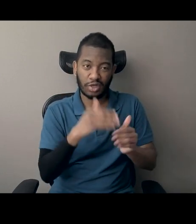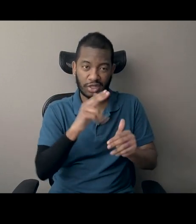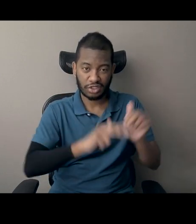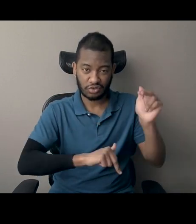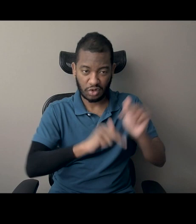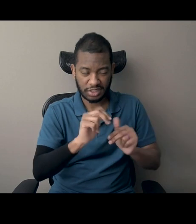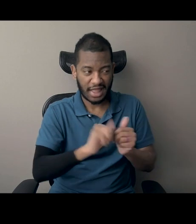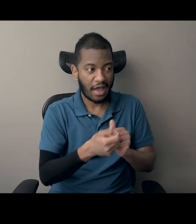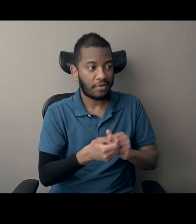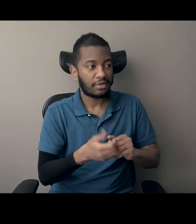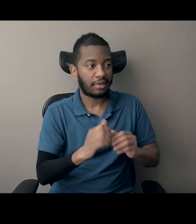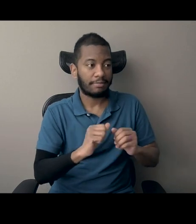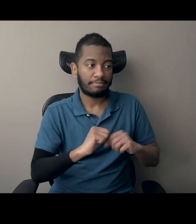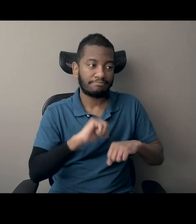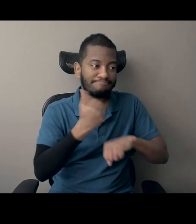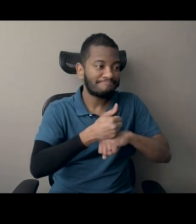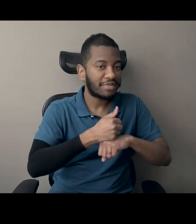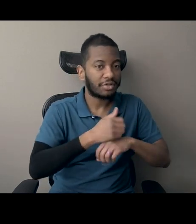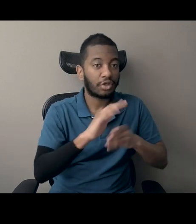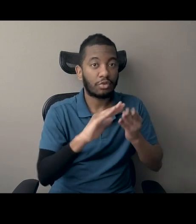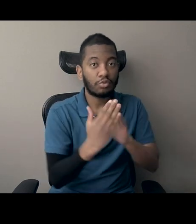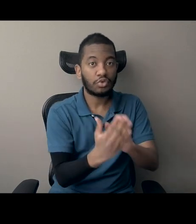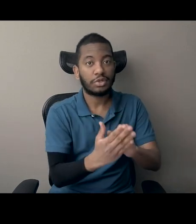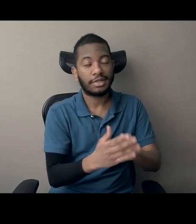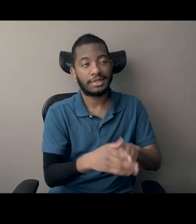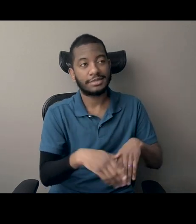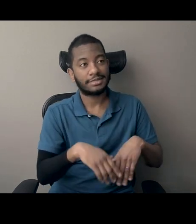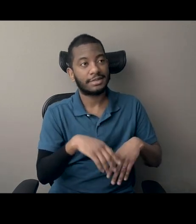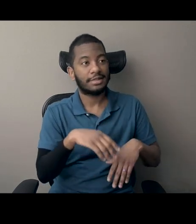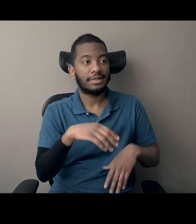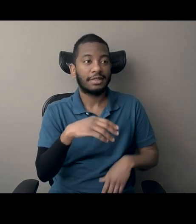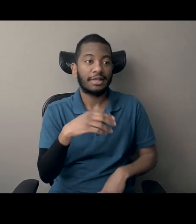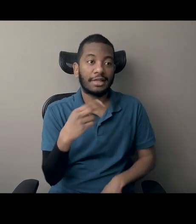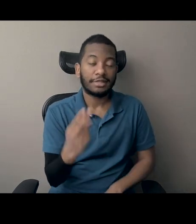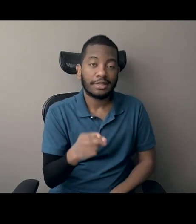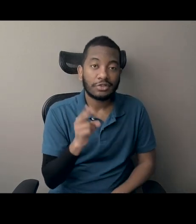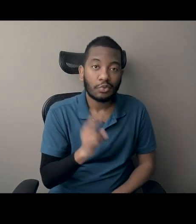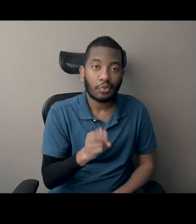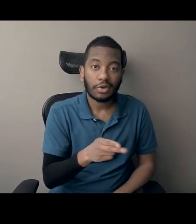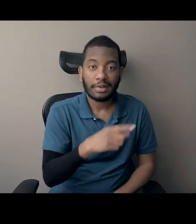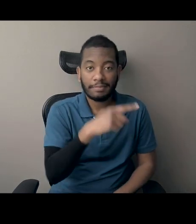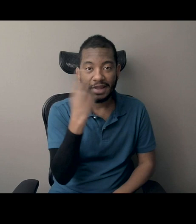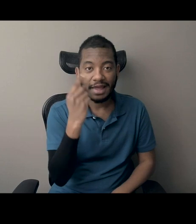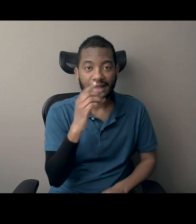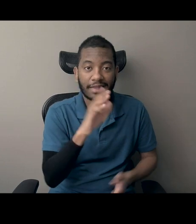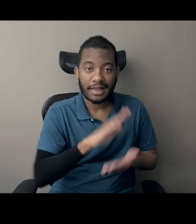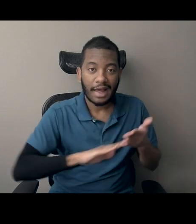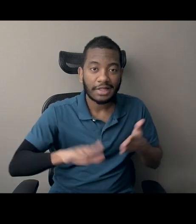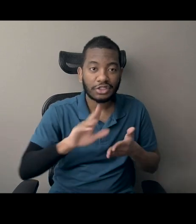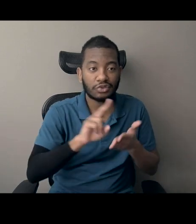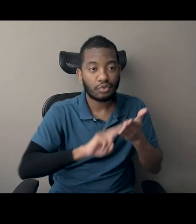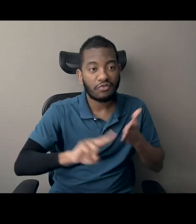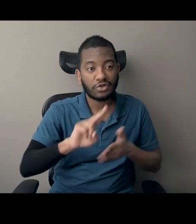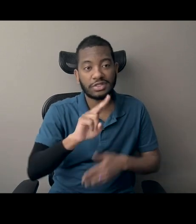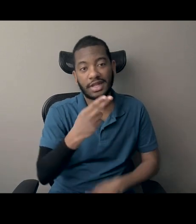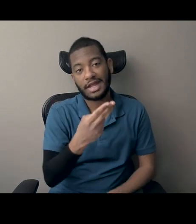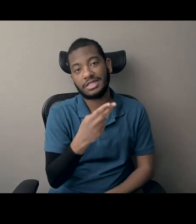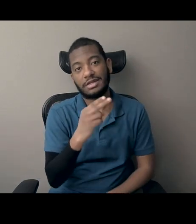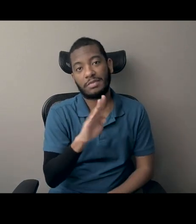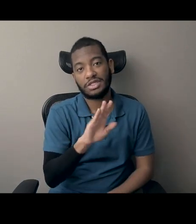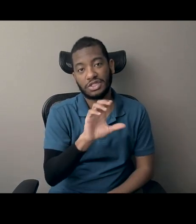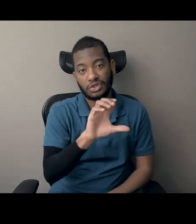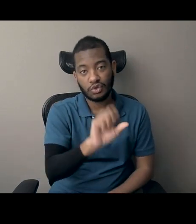communities and founding, you know, historically Black colleges and universities and helping create a framework for public